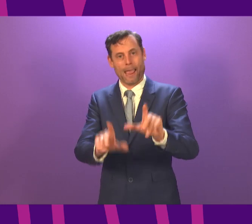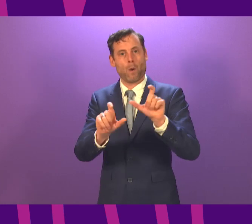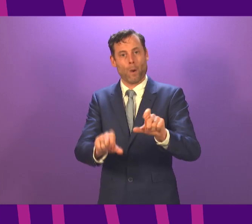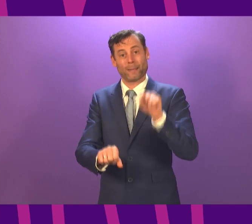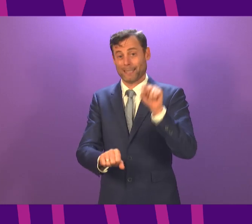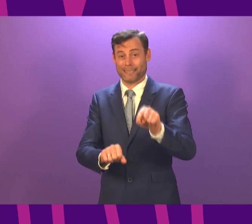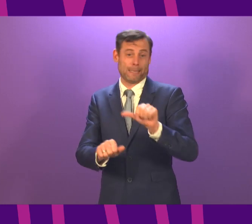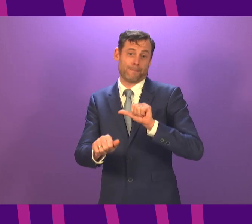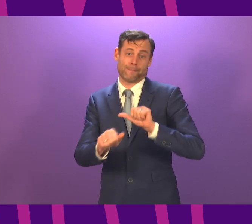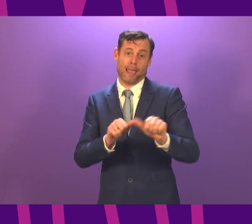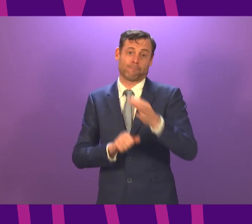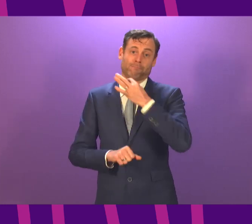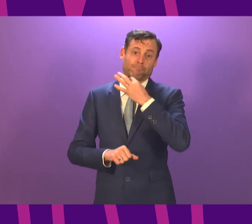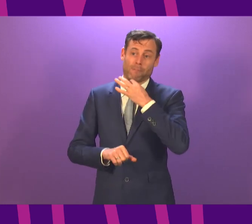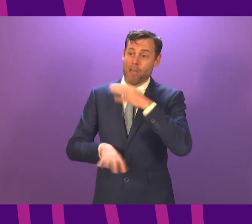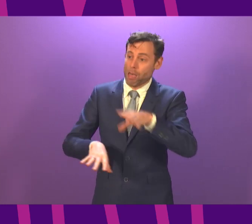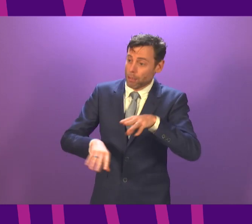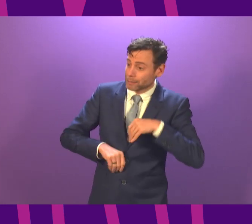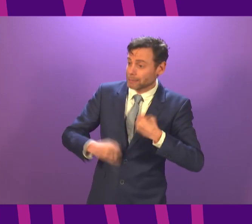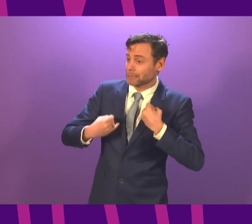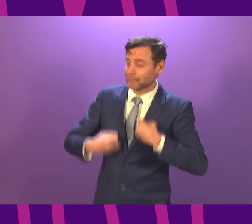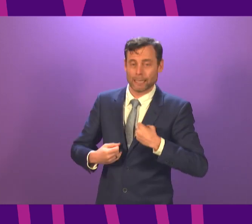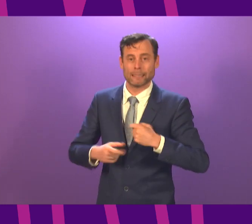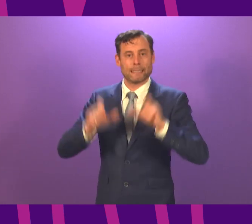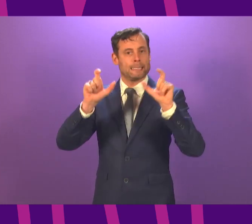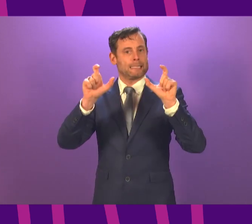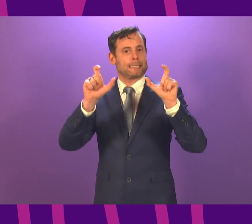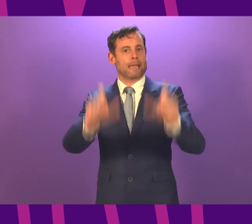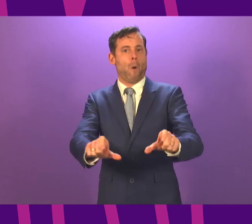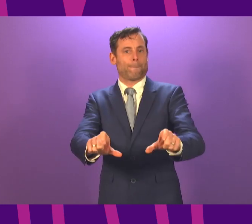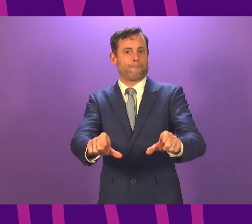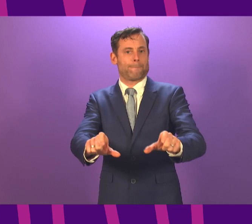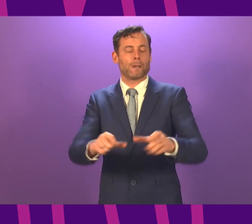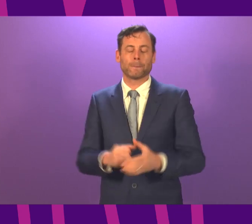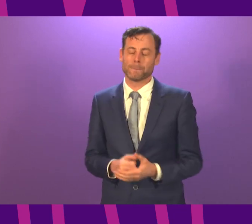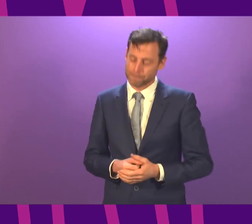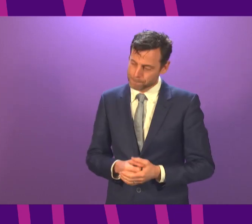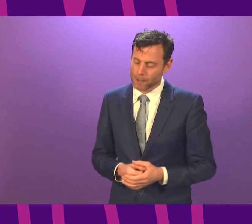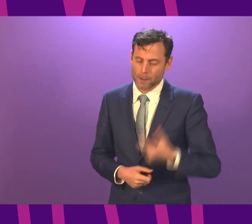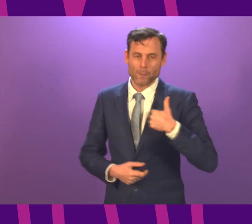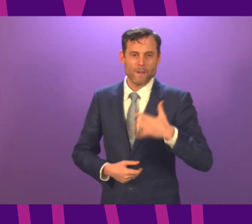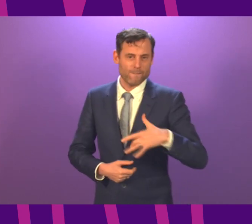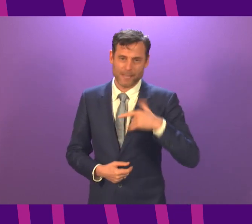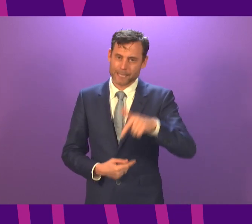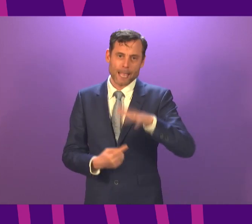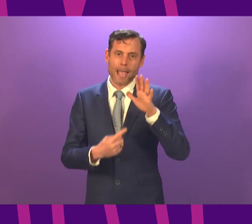safe. We consider that this stay at home message and advice is now so important that from